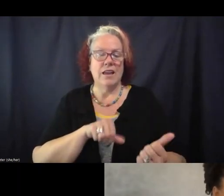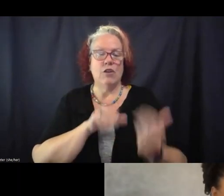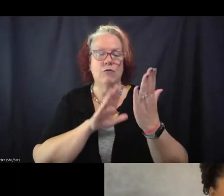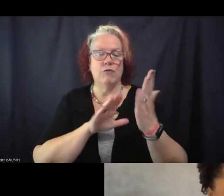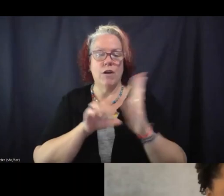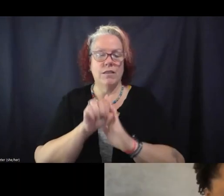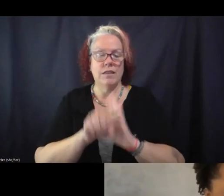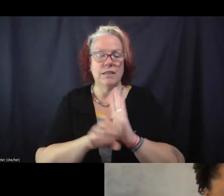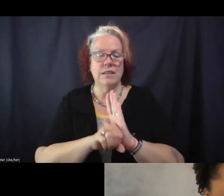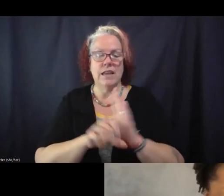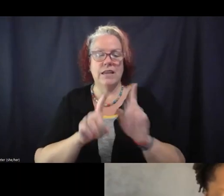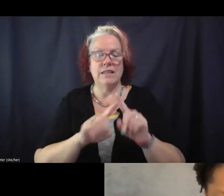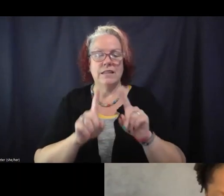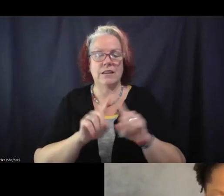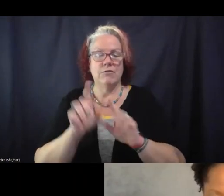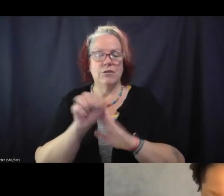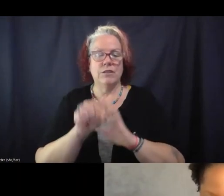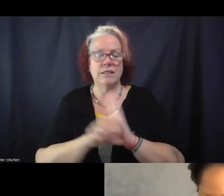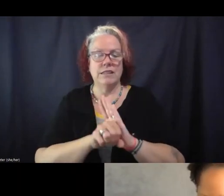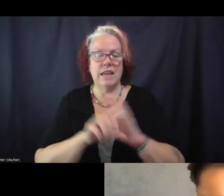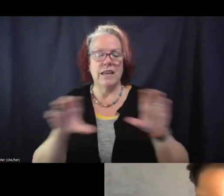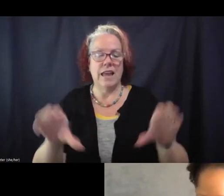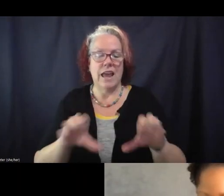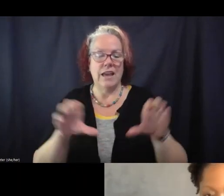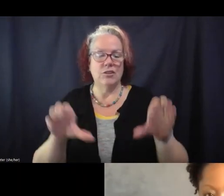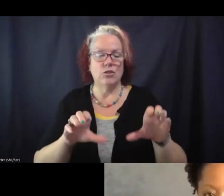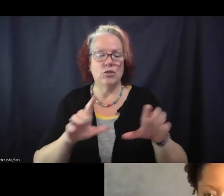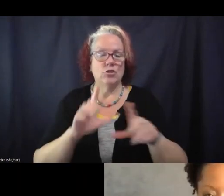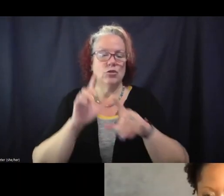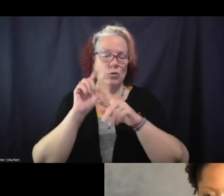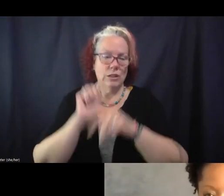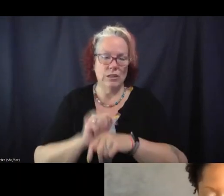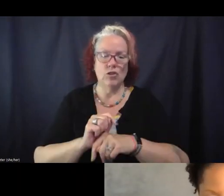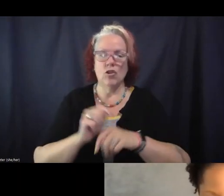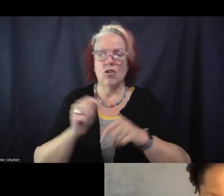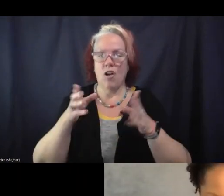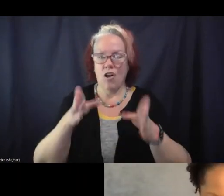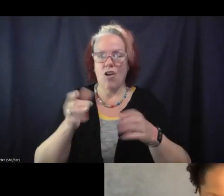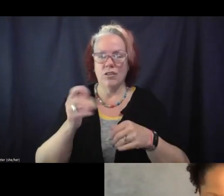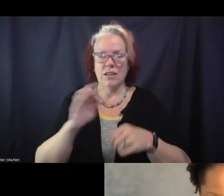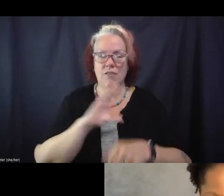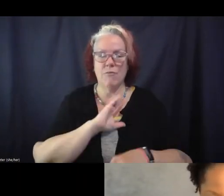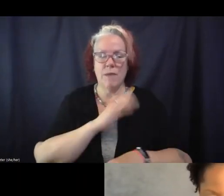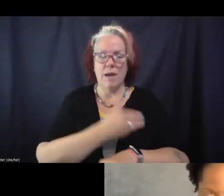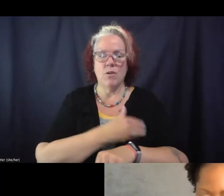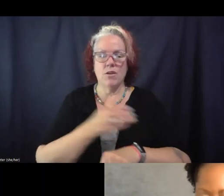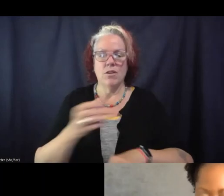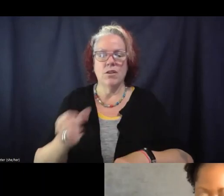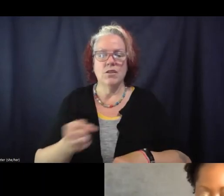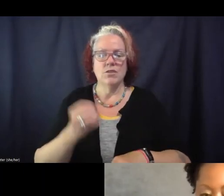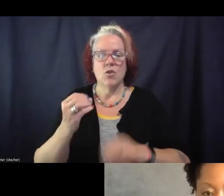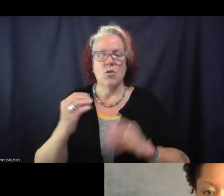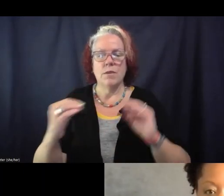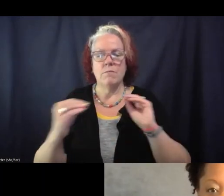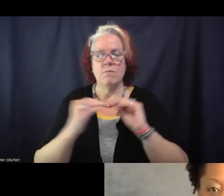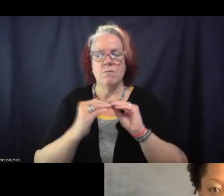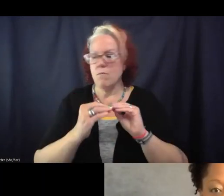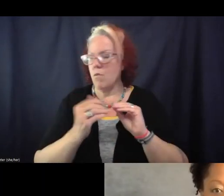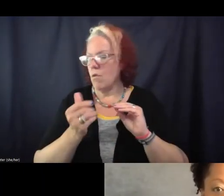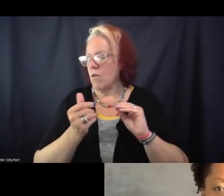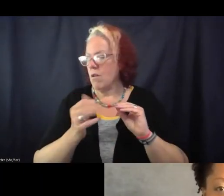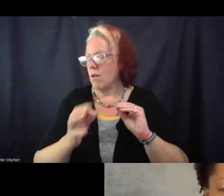right, different state actors, traditional halls of power, um, and so there being more of a kind of,